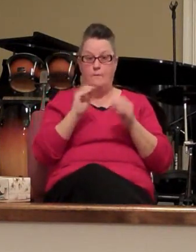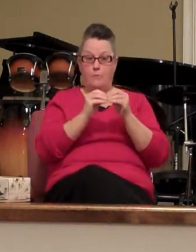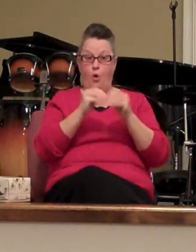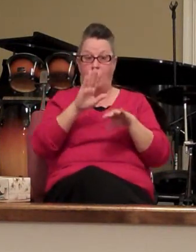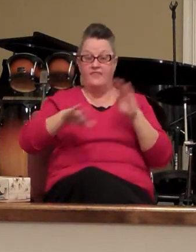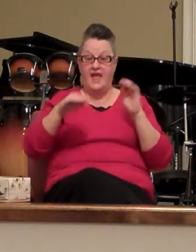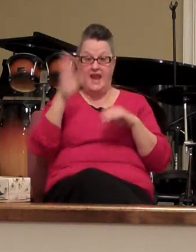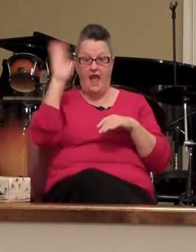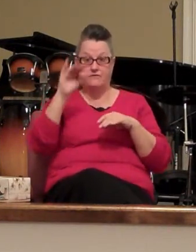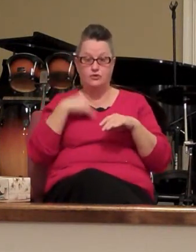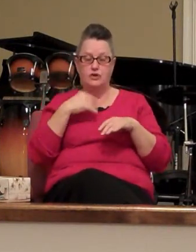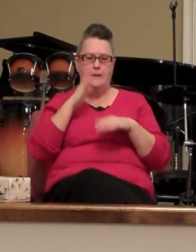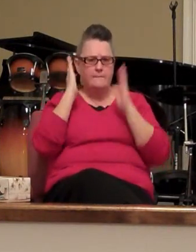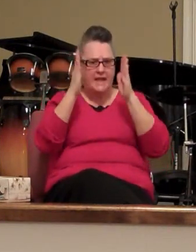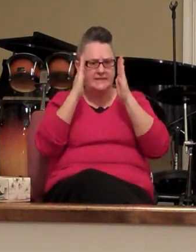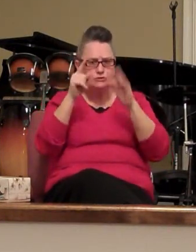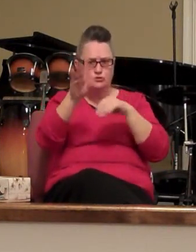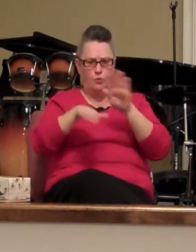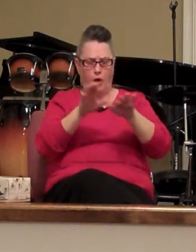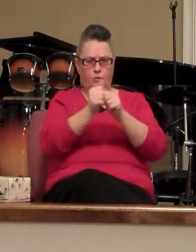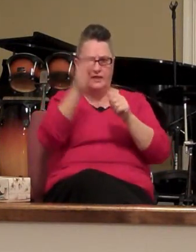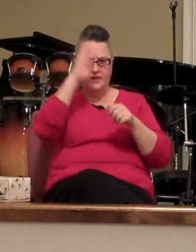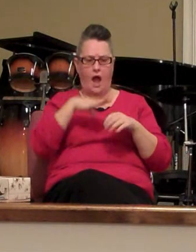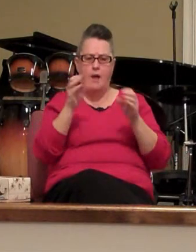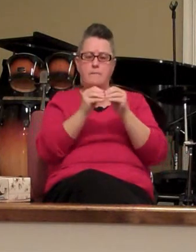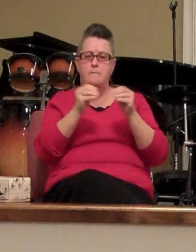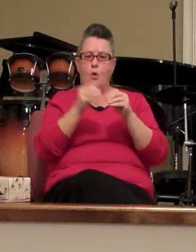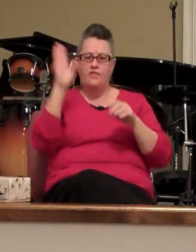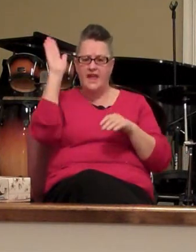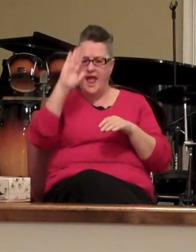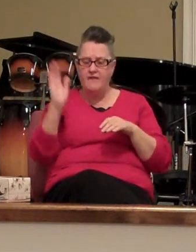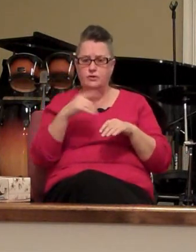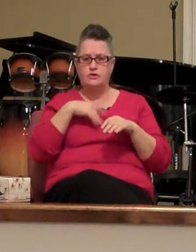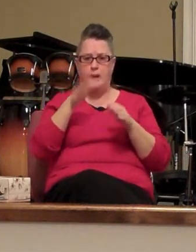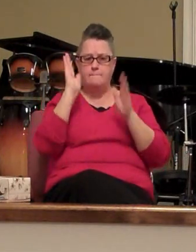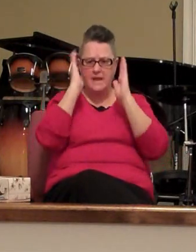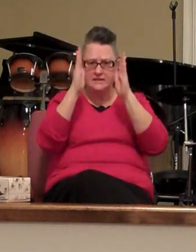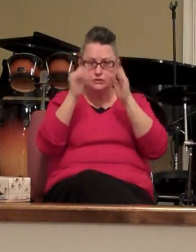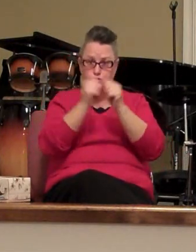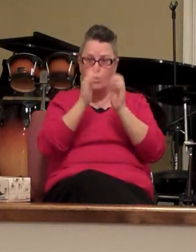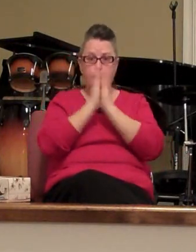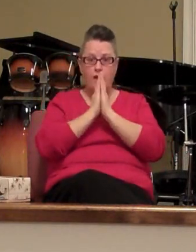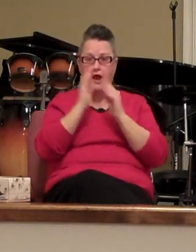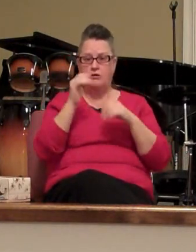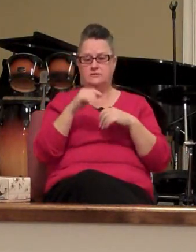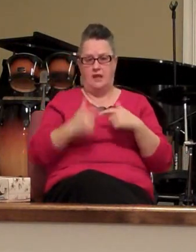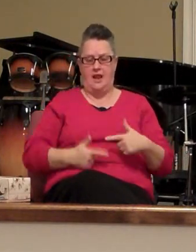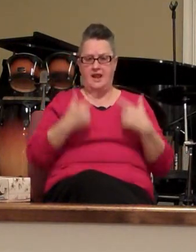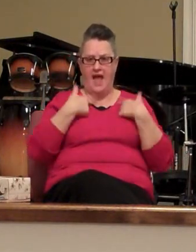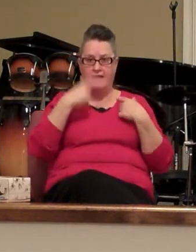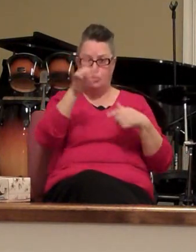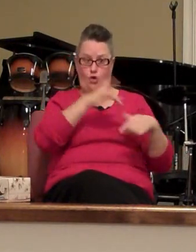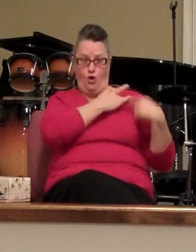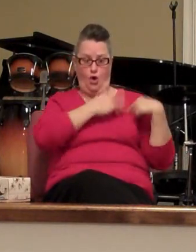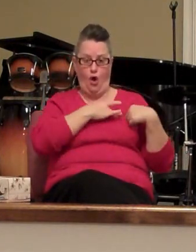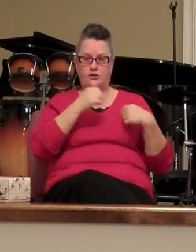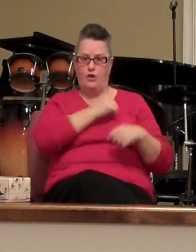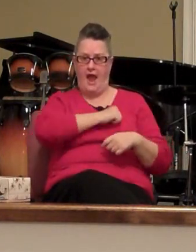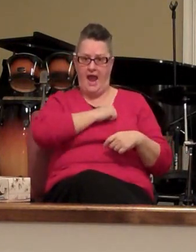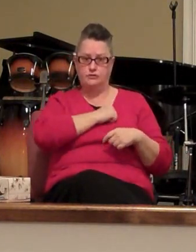to our walk with God more than ever we need to pay attention to our prayer line our heart and our attitude the way we think